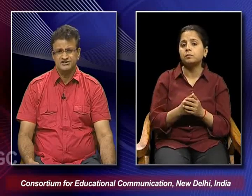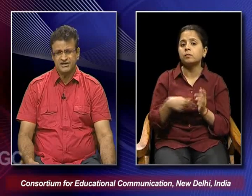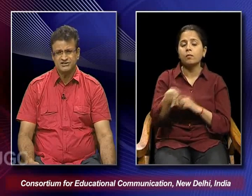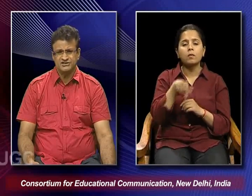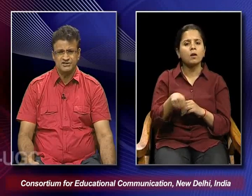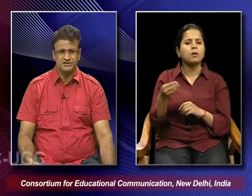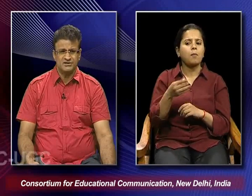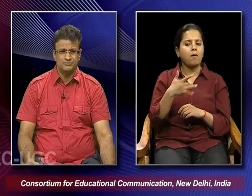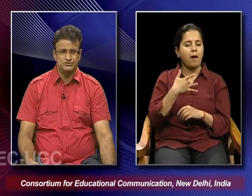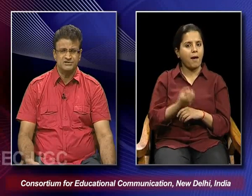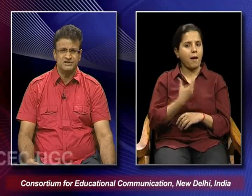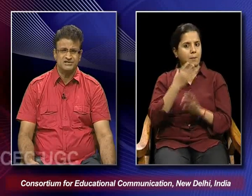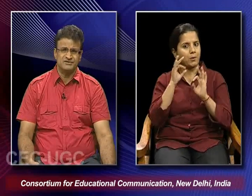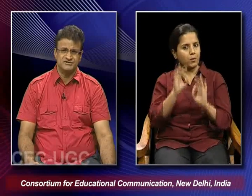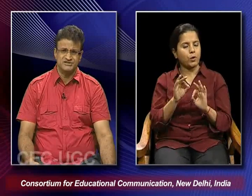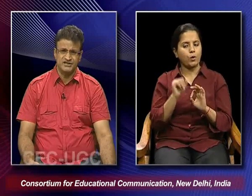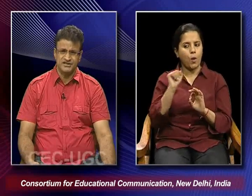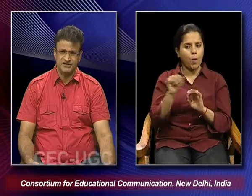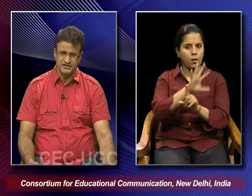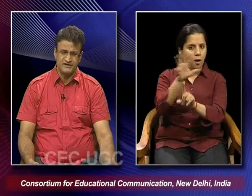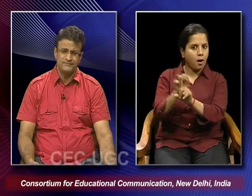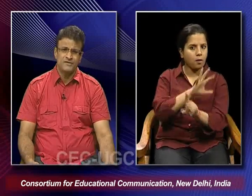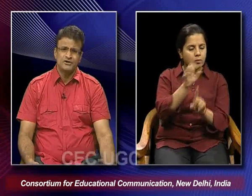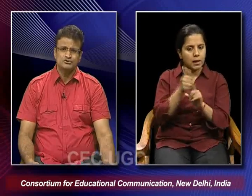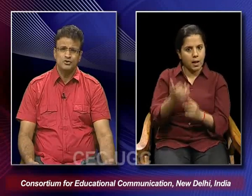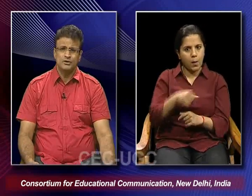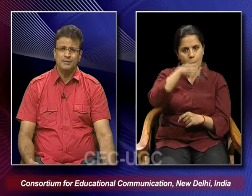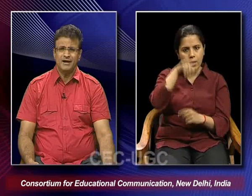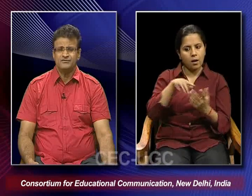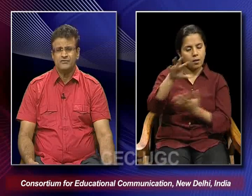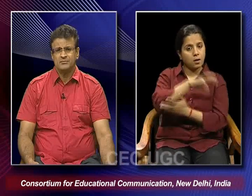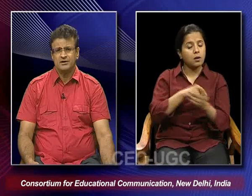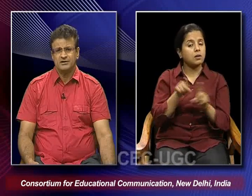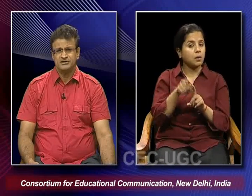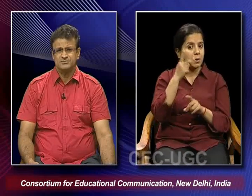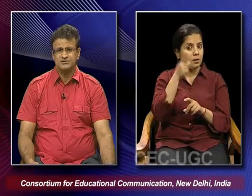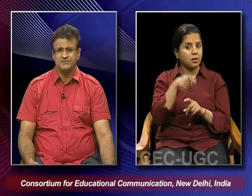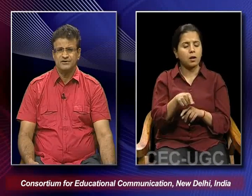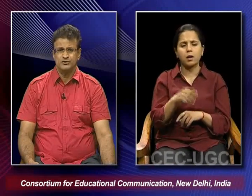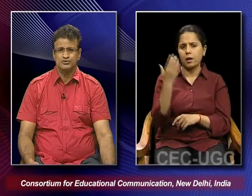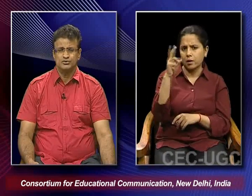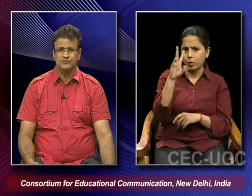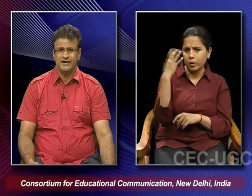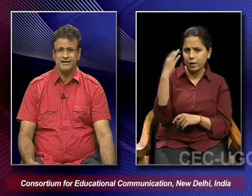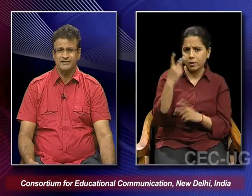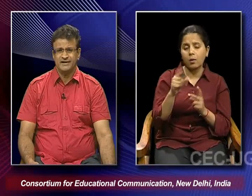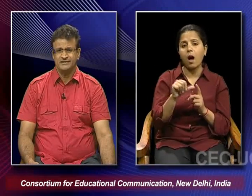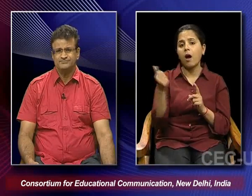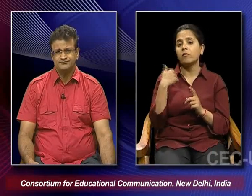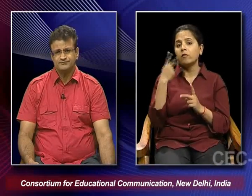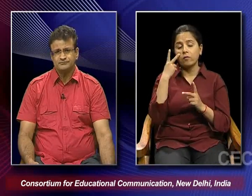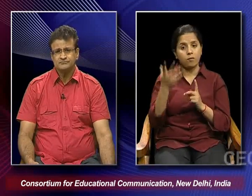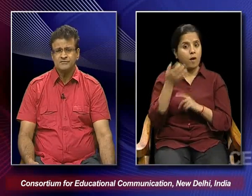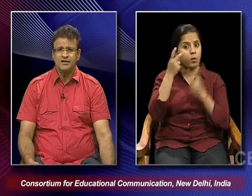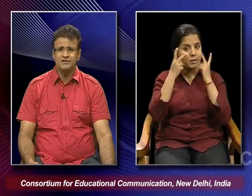cherishes the composite culture which is there in India. So, apart from Christmas, we also find that